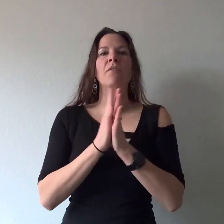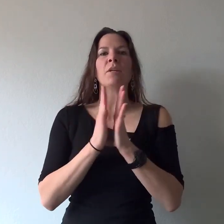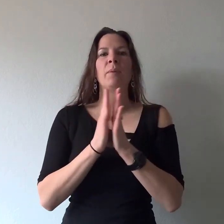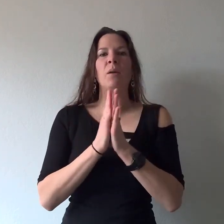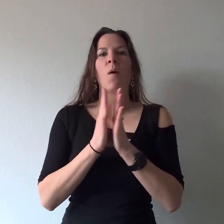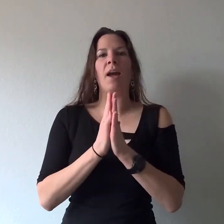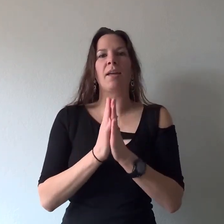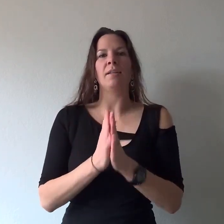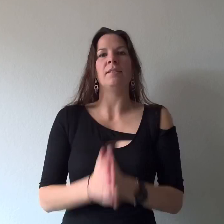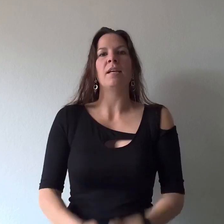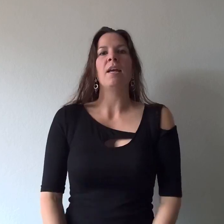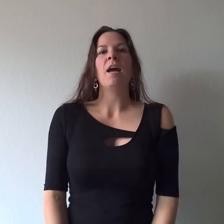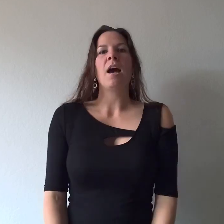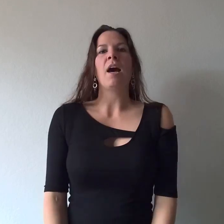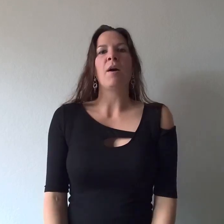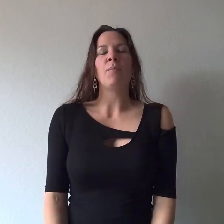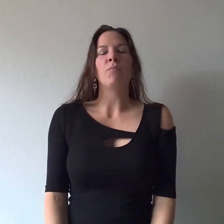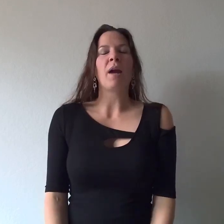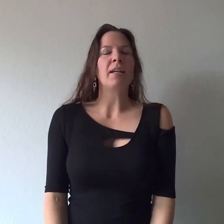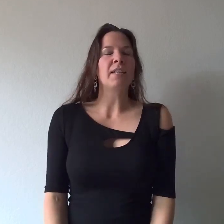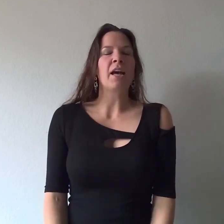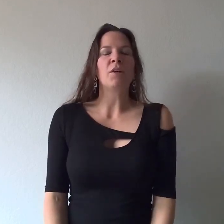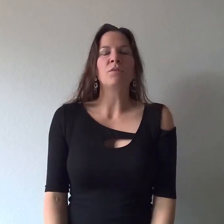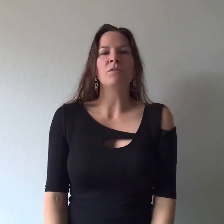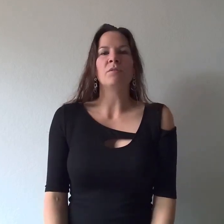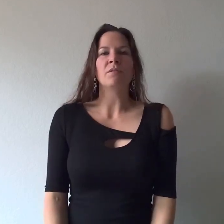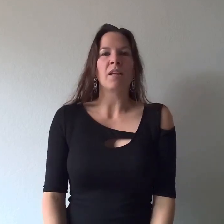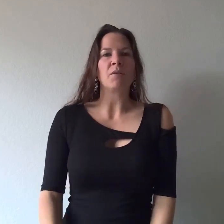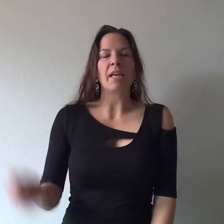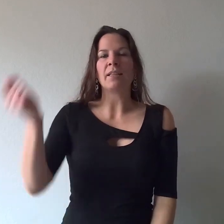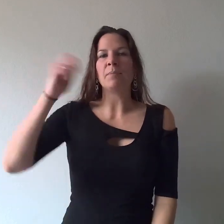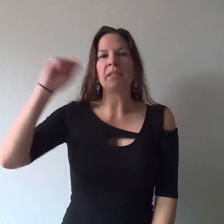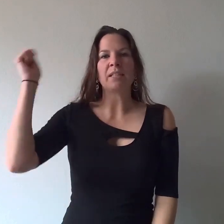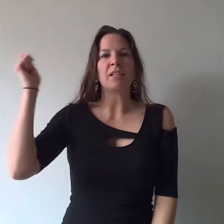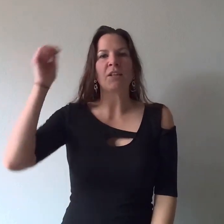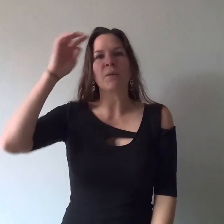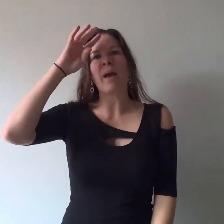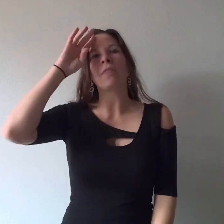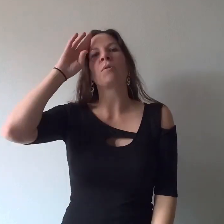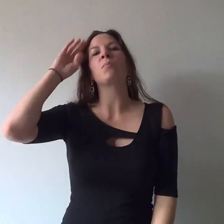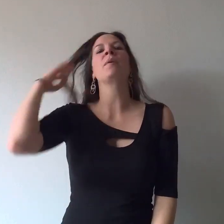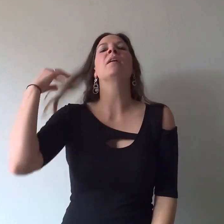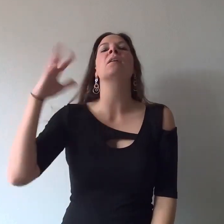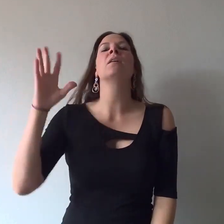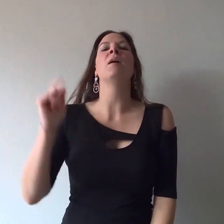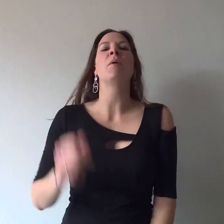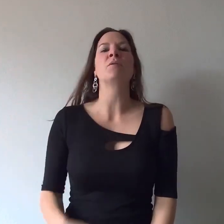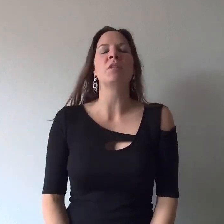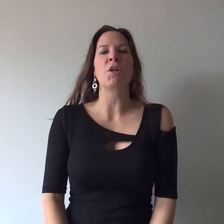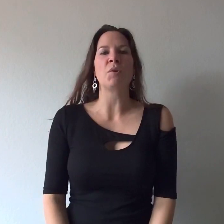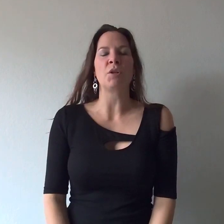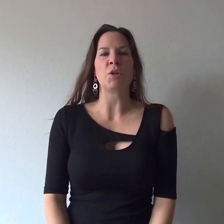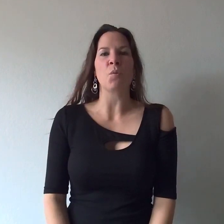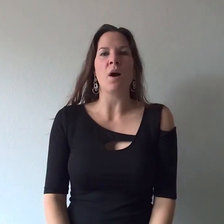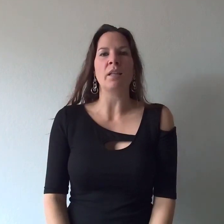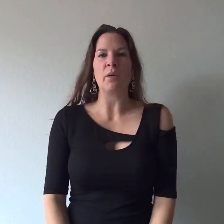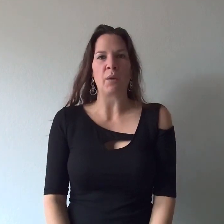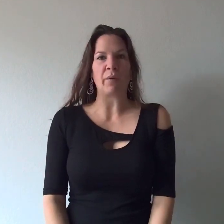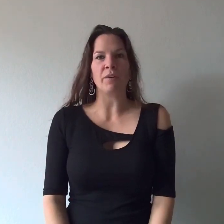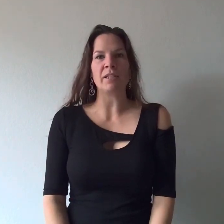your big why is write it down you know take lipstick to your bathroom mirror a post-it note in your wallet whatever it